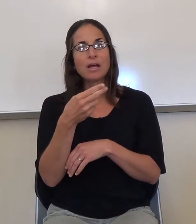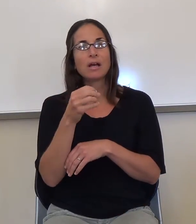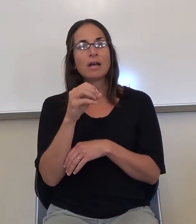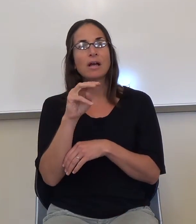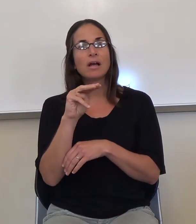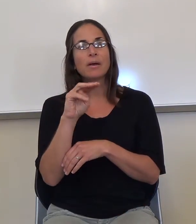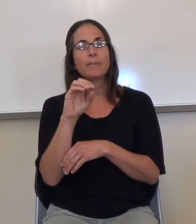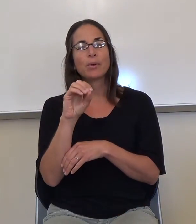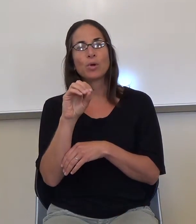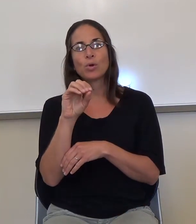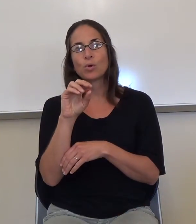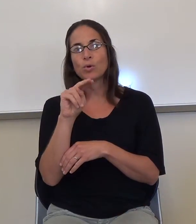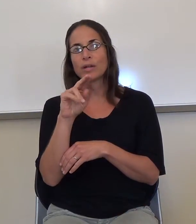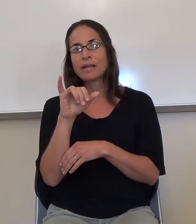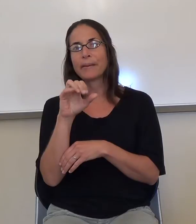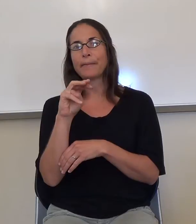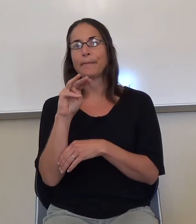Do these all mean the same thing? Yeah.